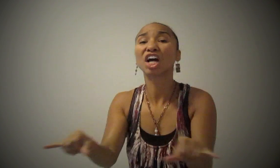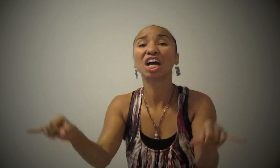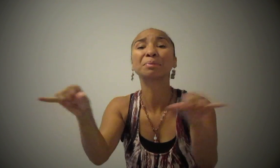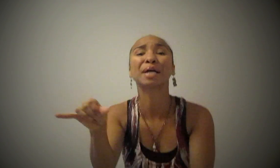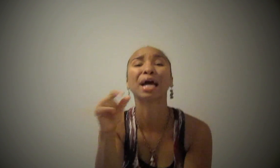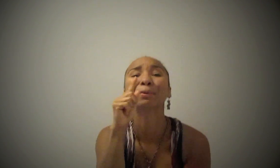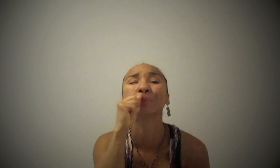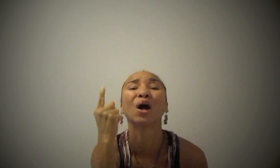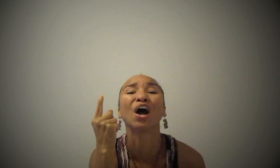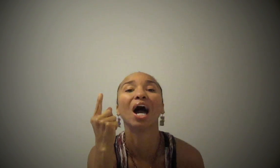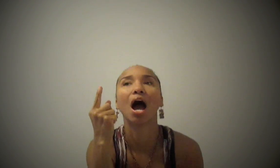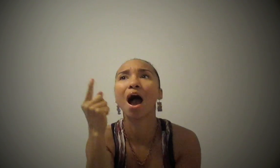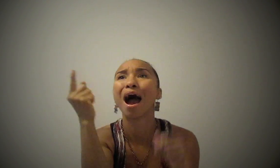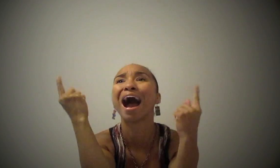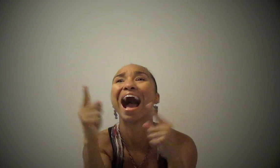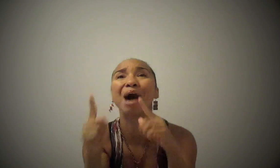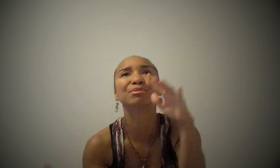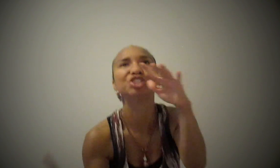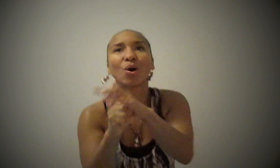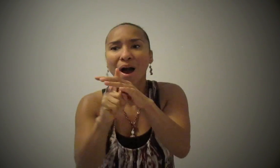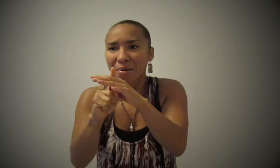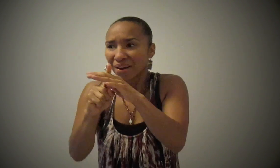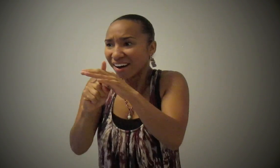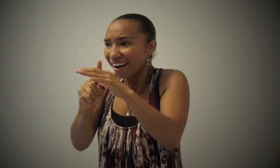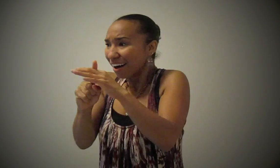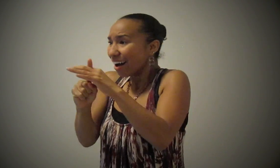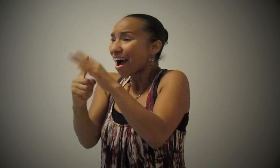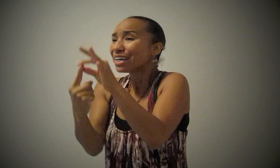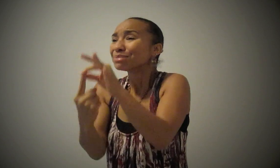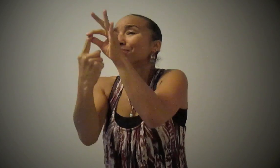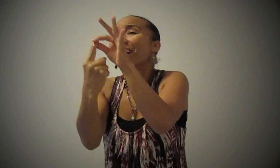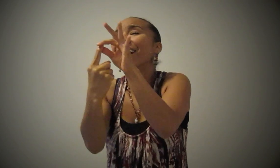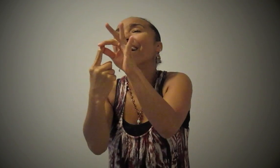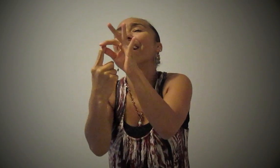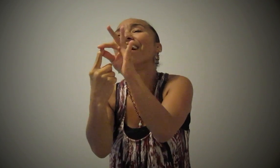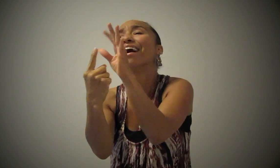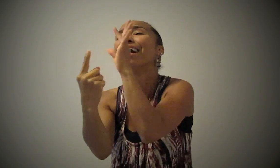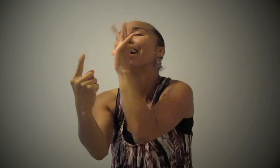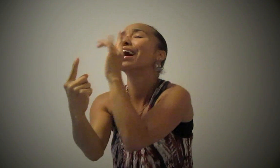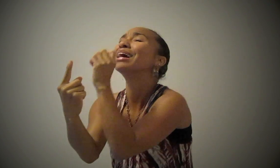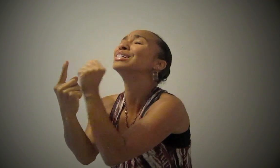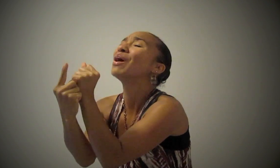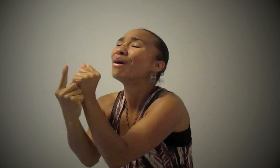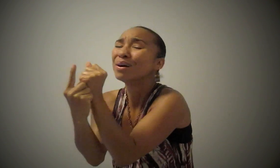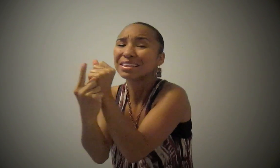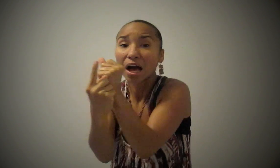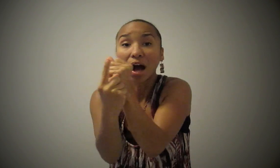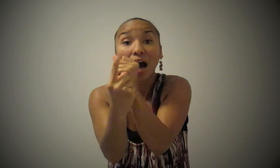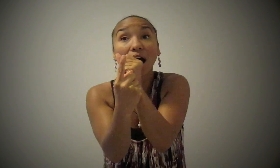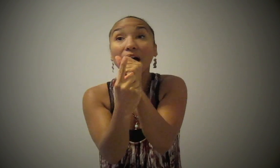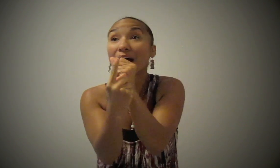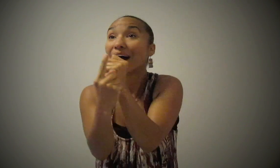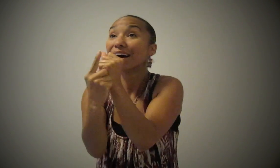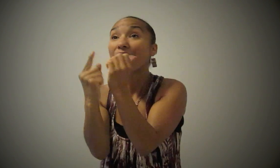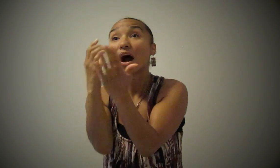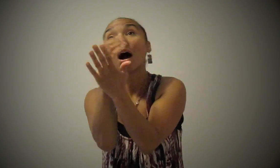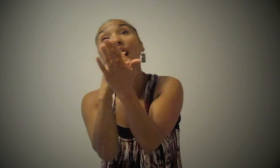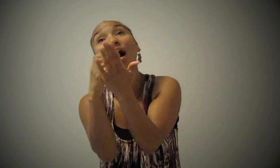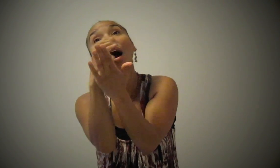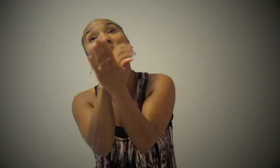so bad Before you came into my life I missed you so bad And if you know that Don't call me